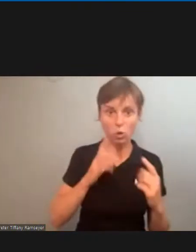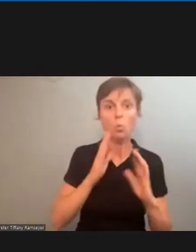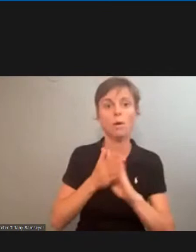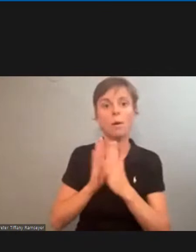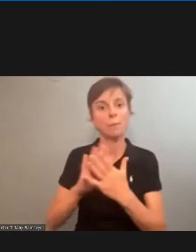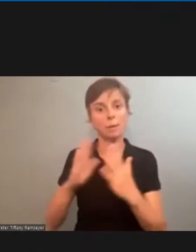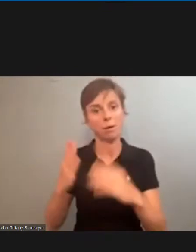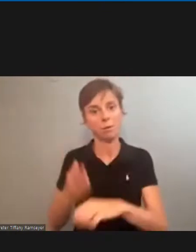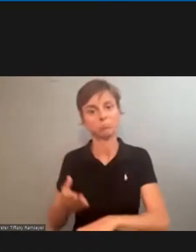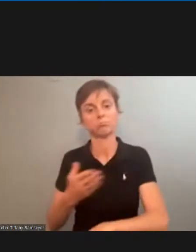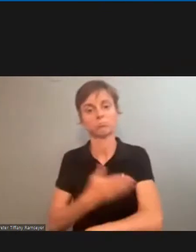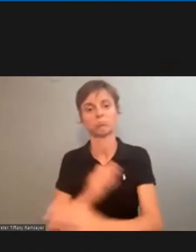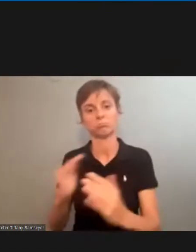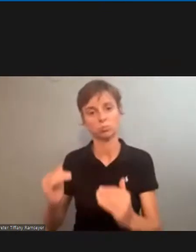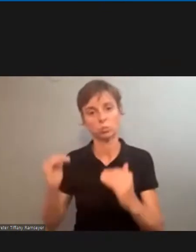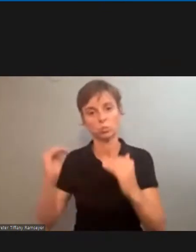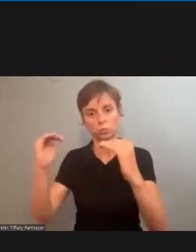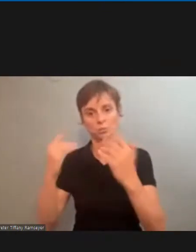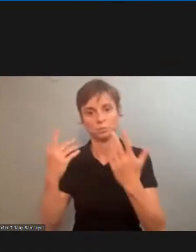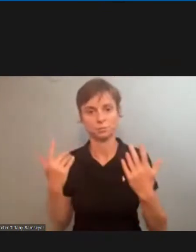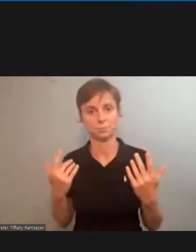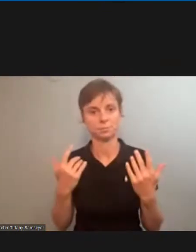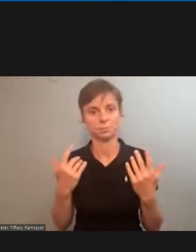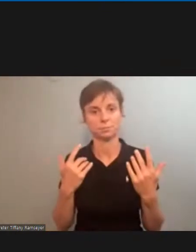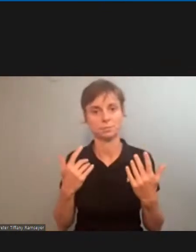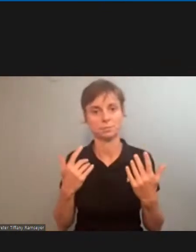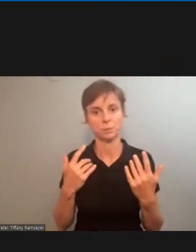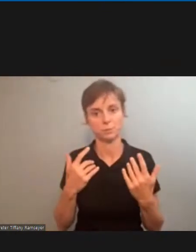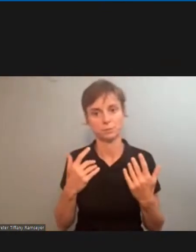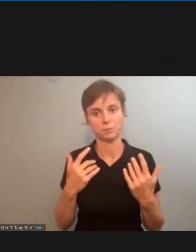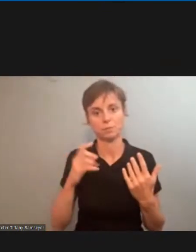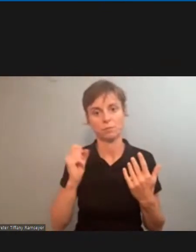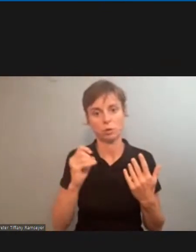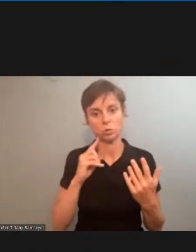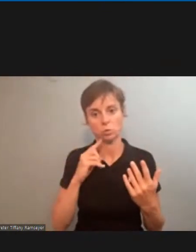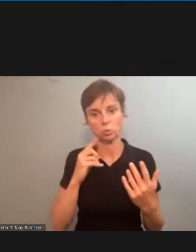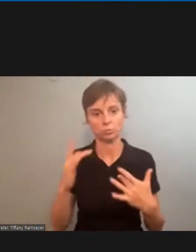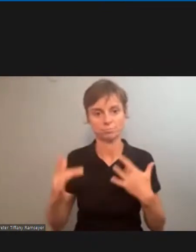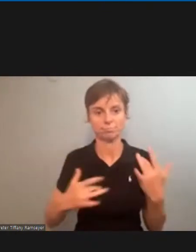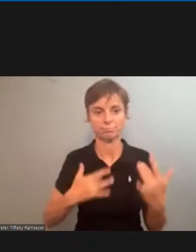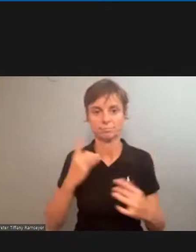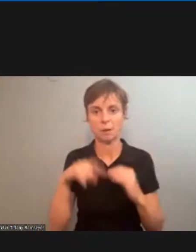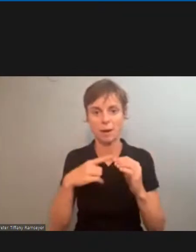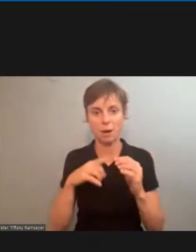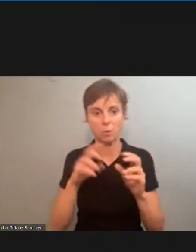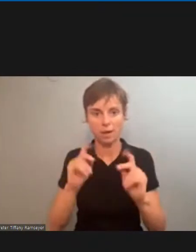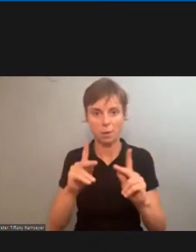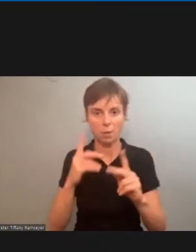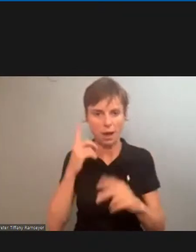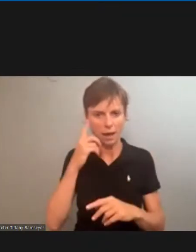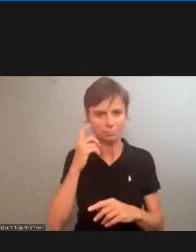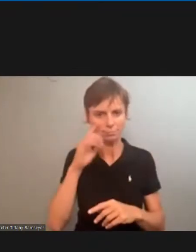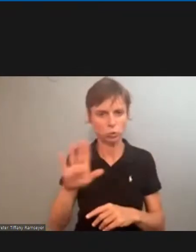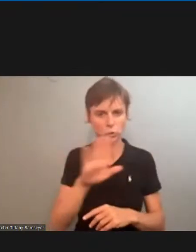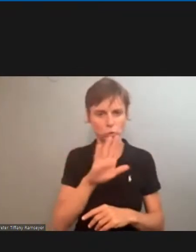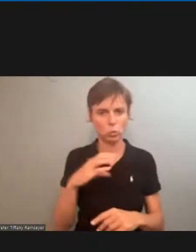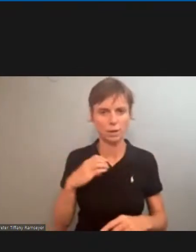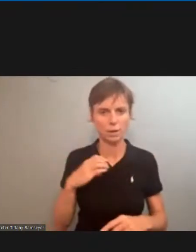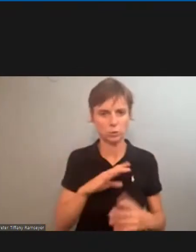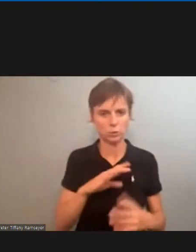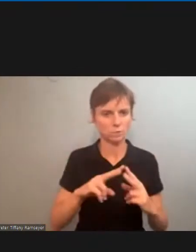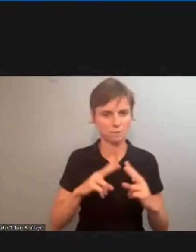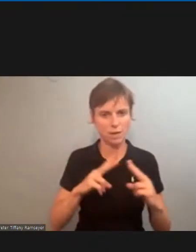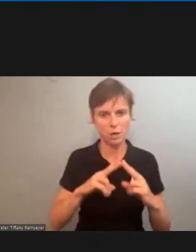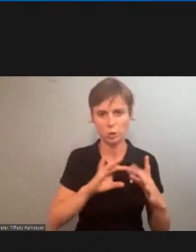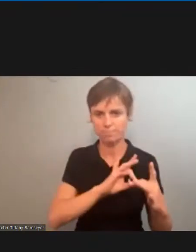so we look forward to the opportunity uh i i think that your committee is very unified very